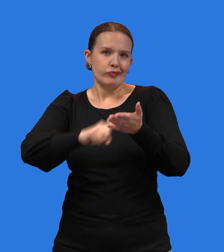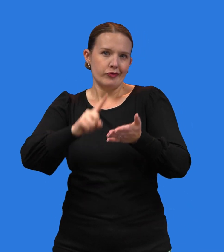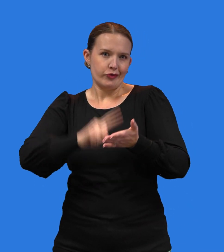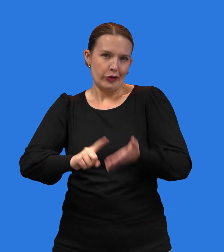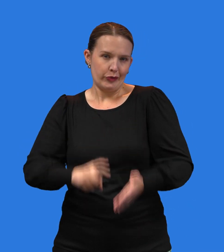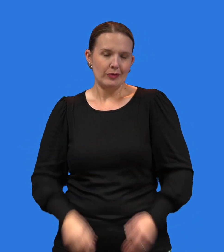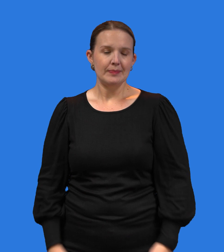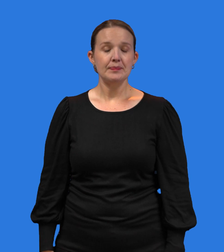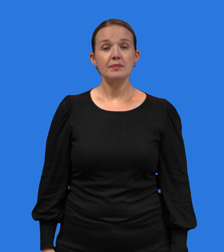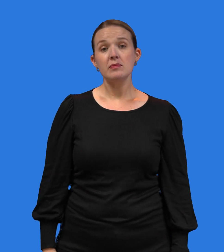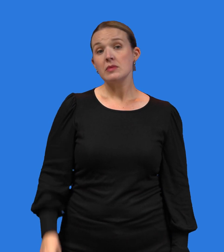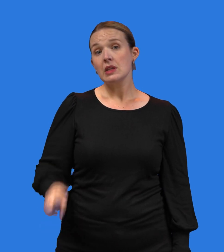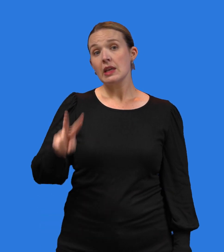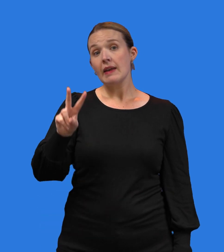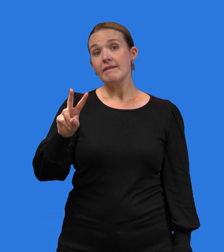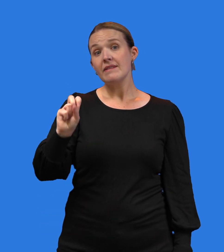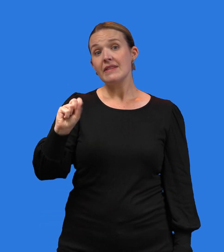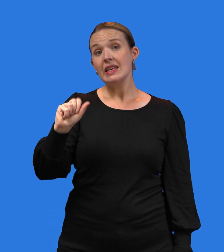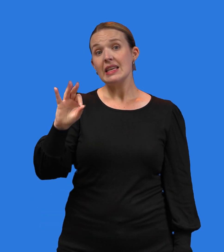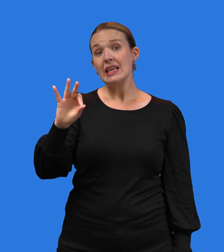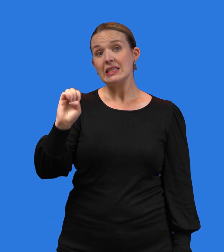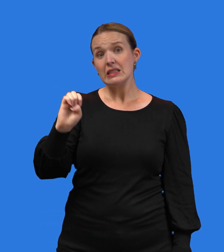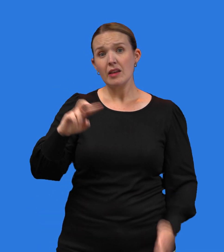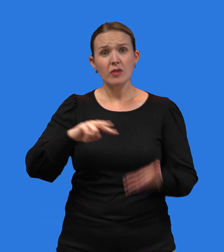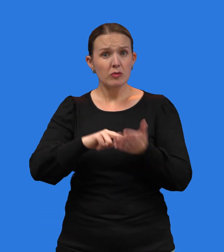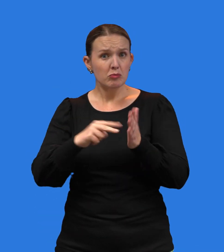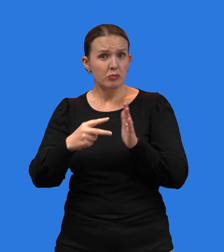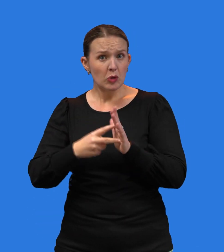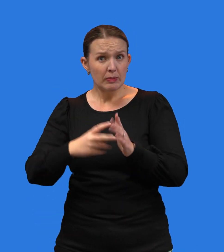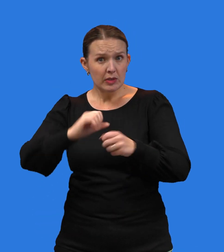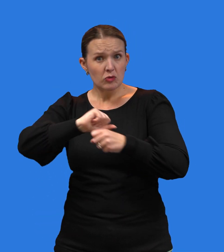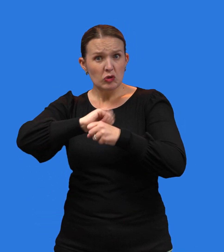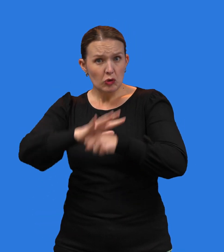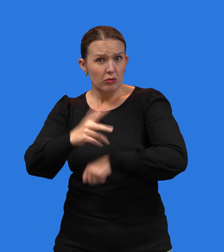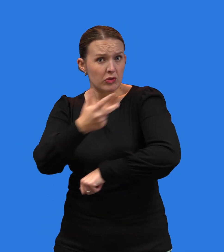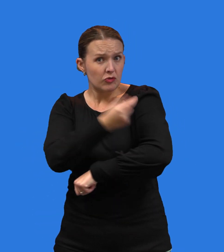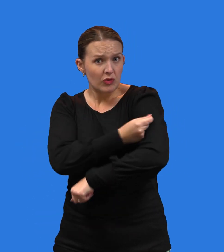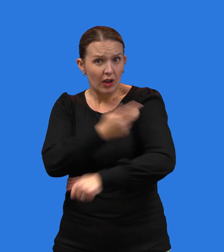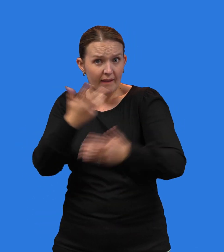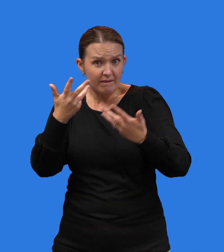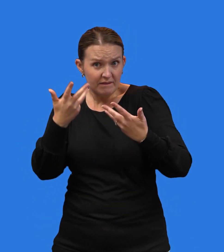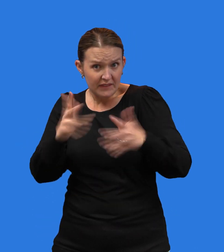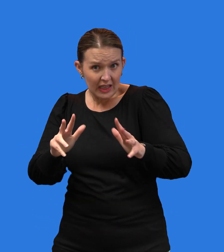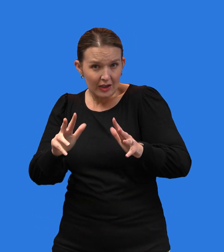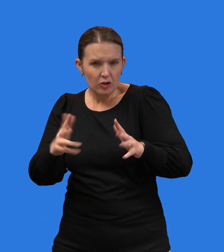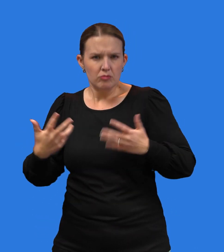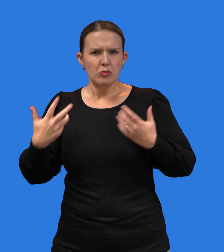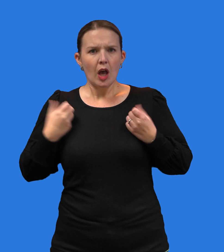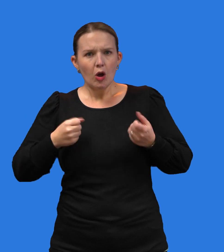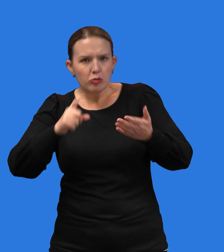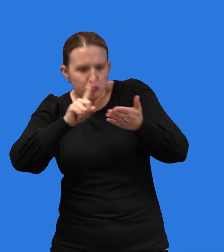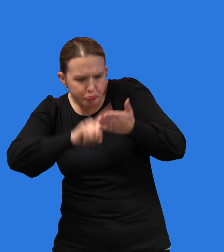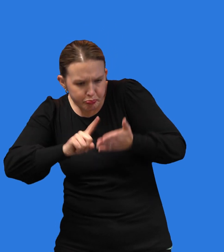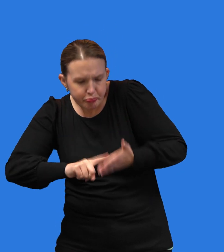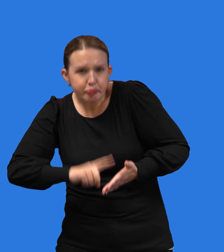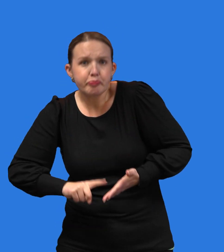V-SAFE provides personalized and confidential health check-ins after COVID